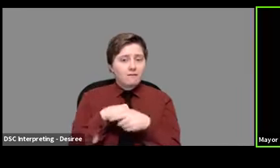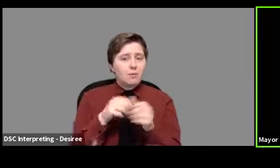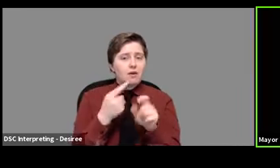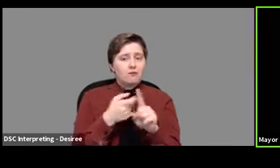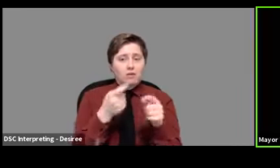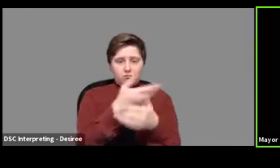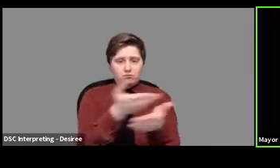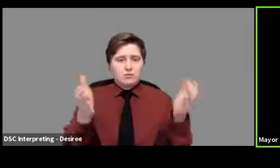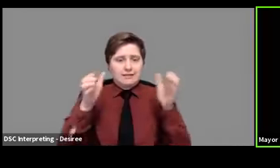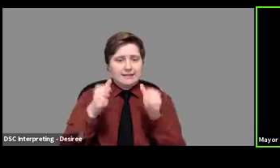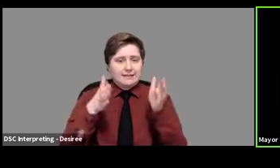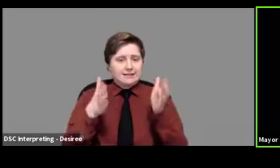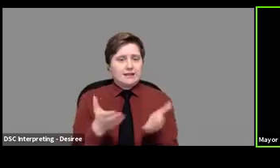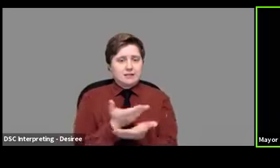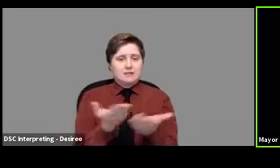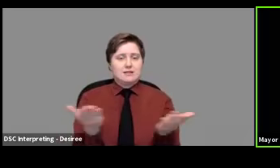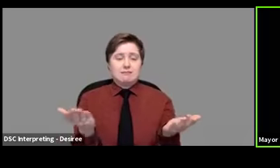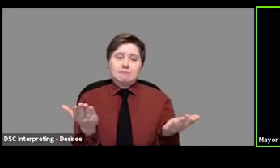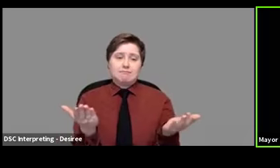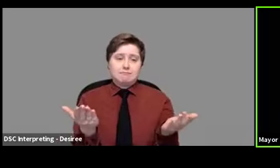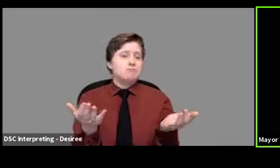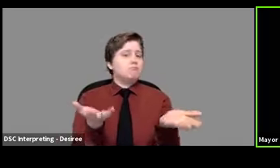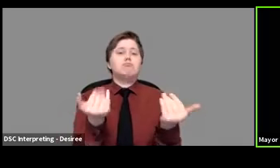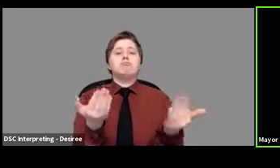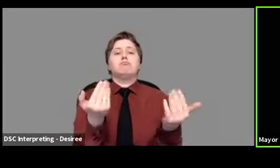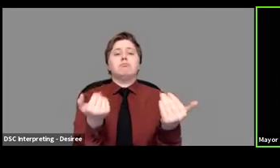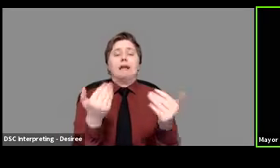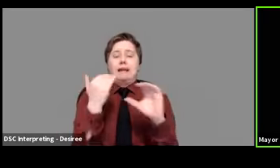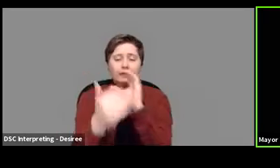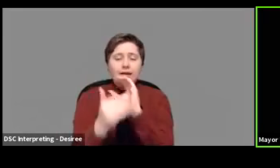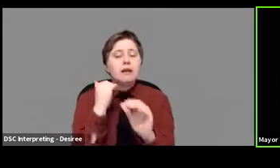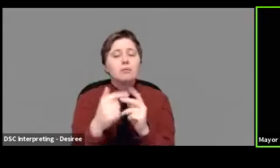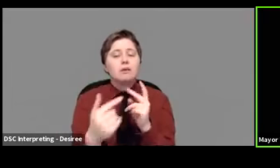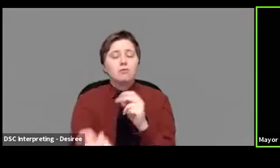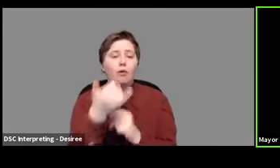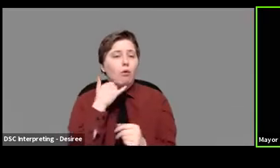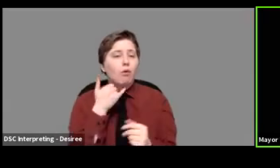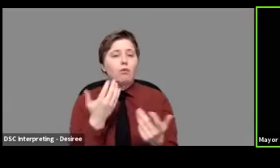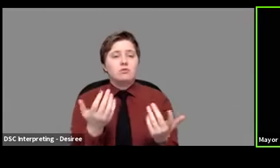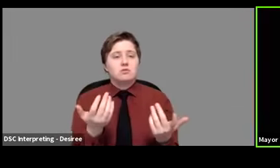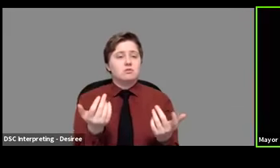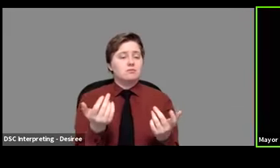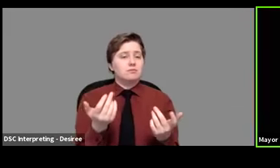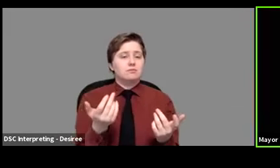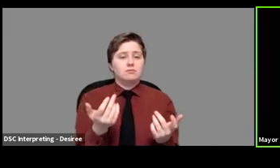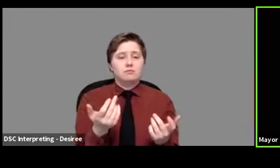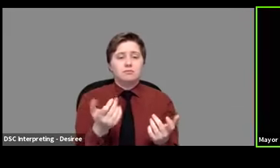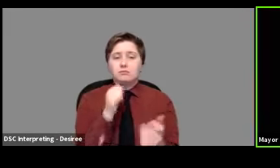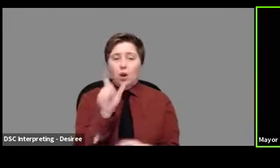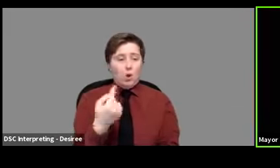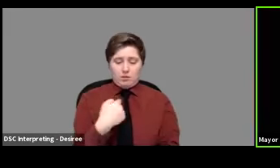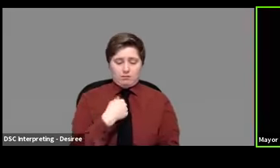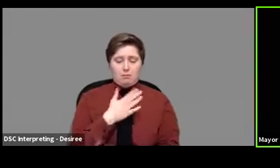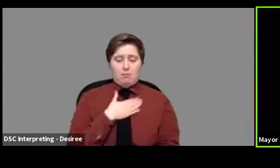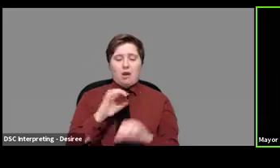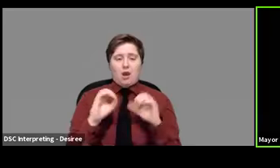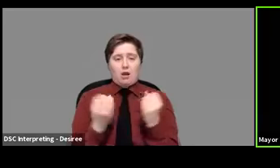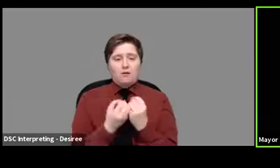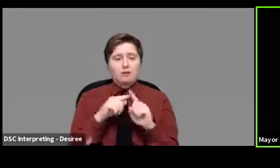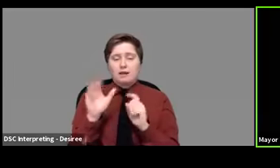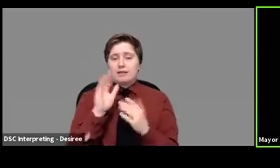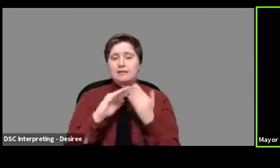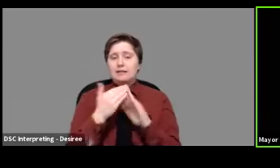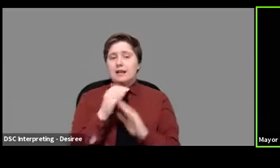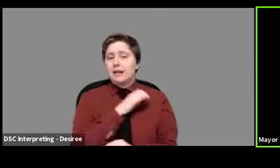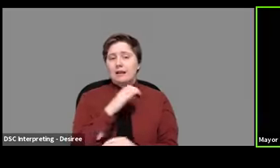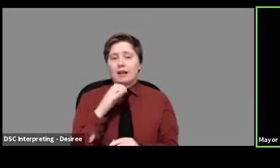the citizens, um, let's hear it, you know, emails, calls, uh, to not just the mayor's office, but city council,